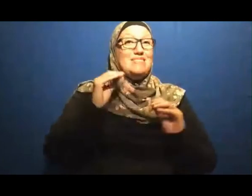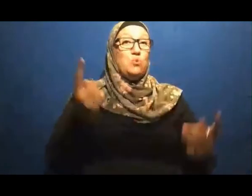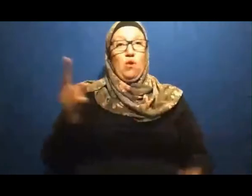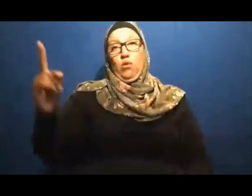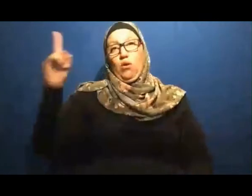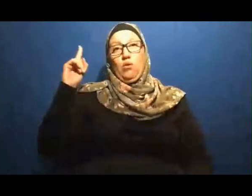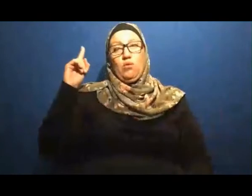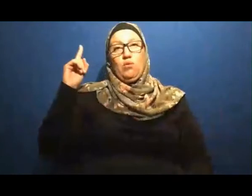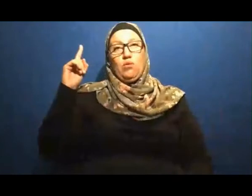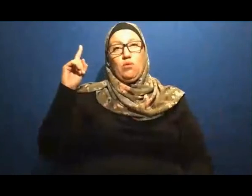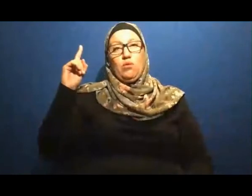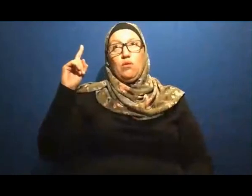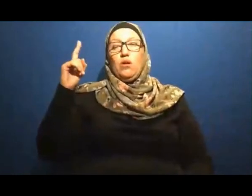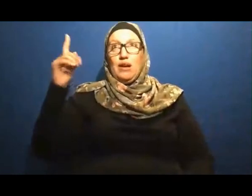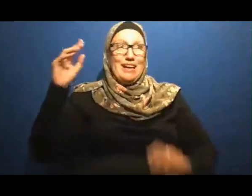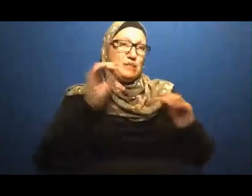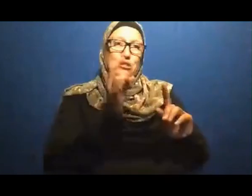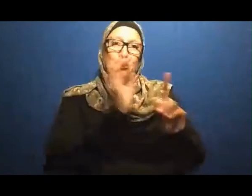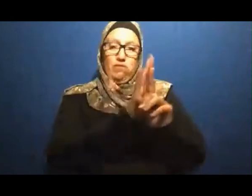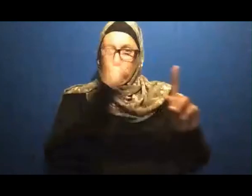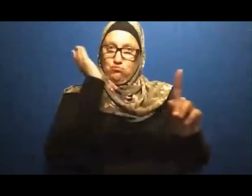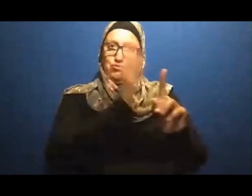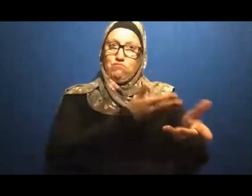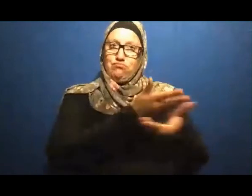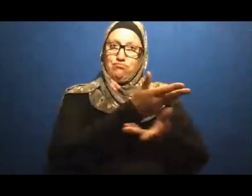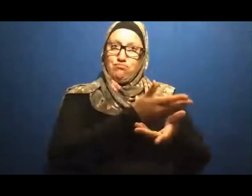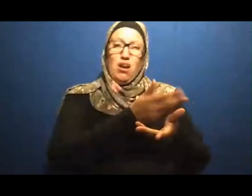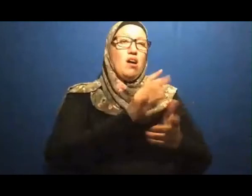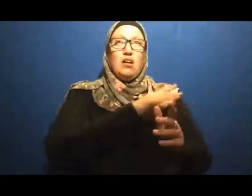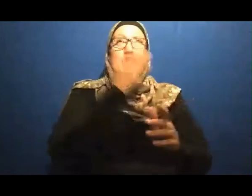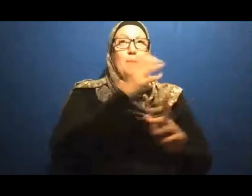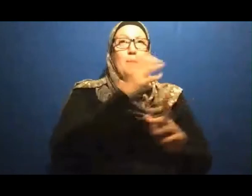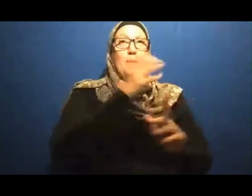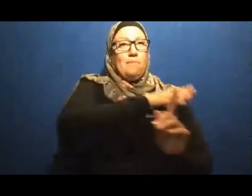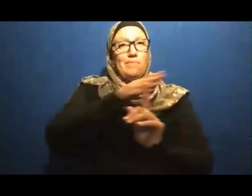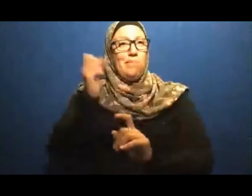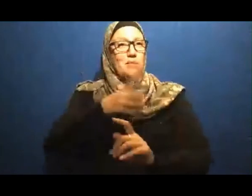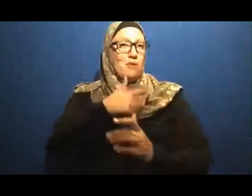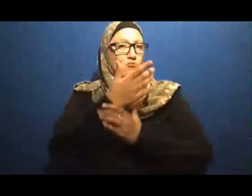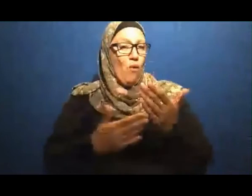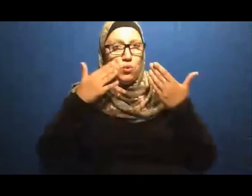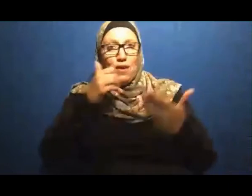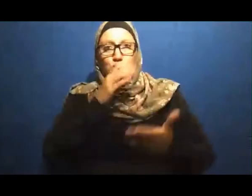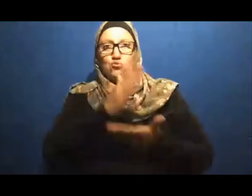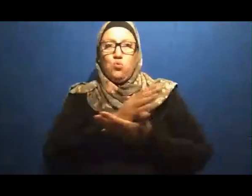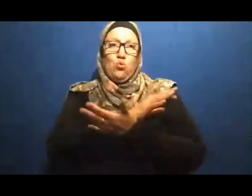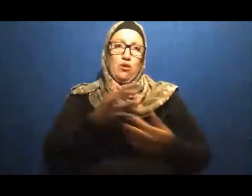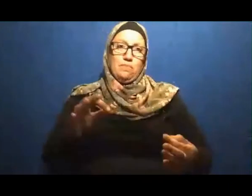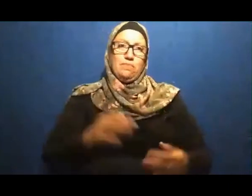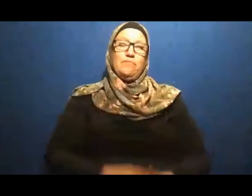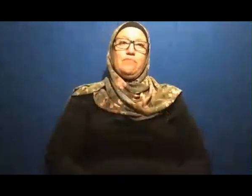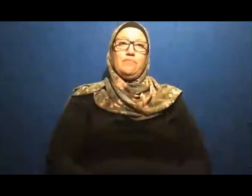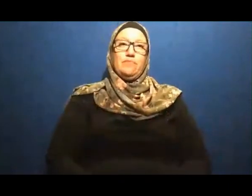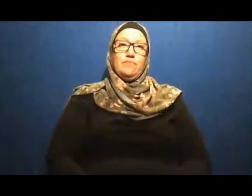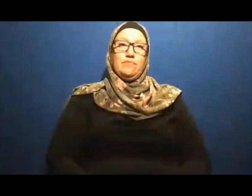There's a story As I told you Whether true Or not But the Moral of The story Is very Important That once Upon a Time There was A flood Perhaps In I Don't Know in